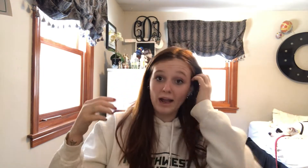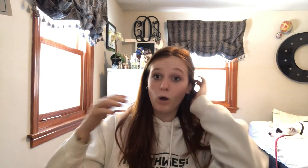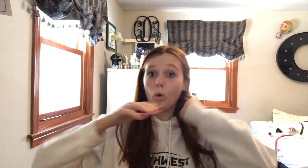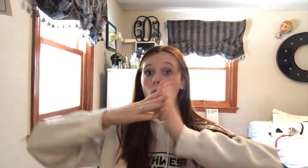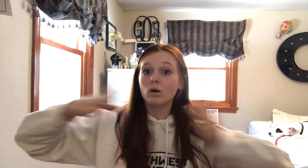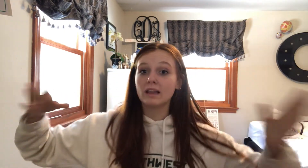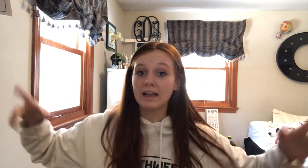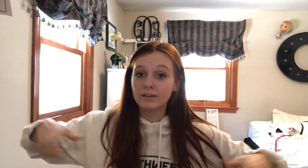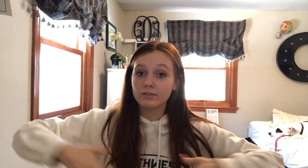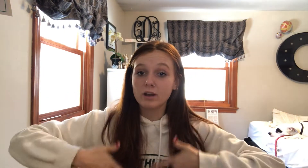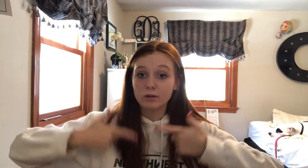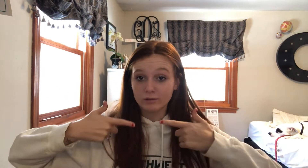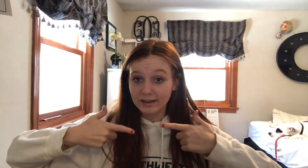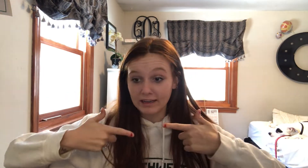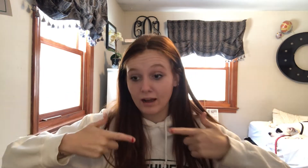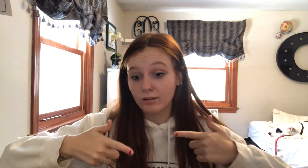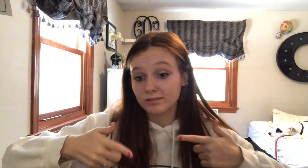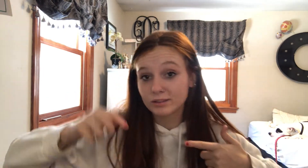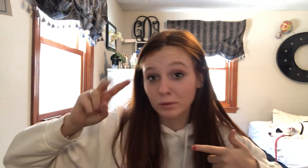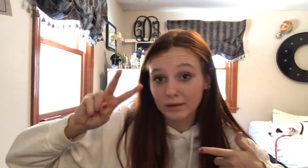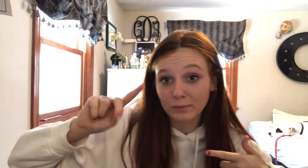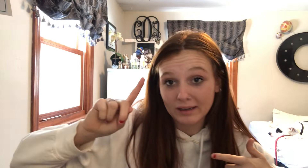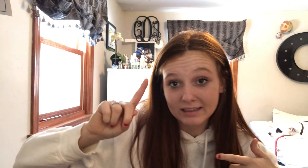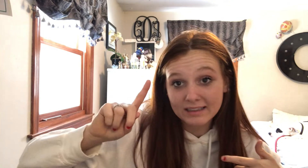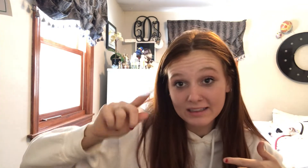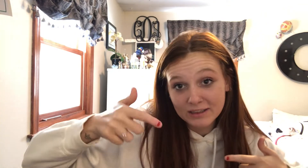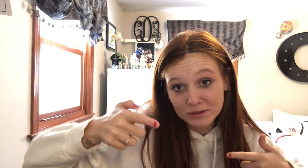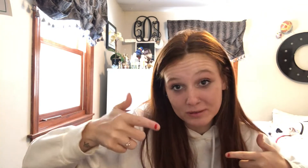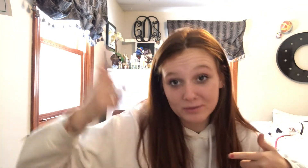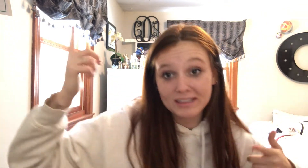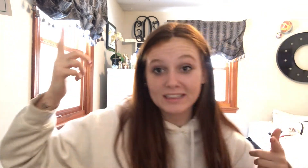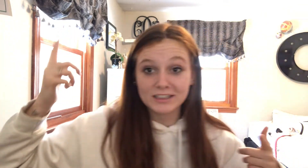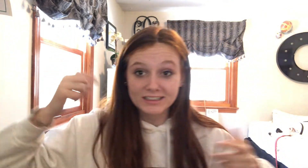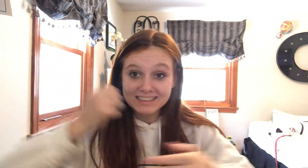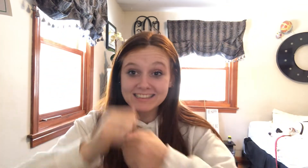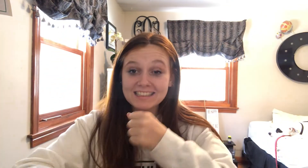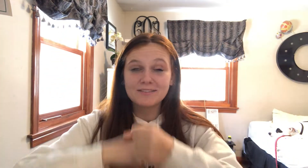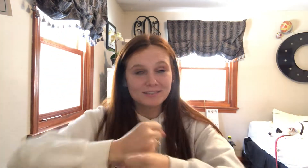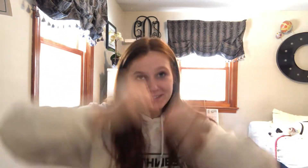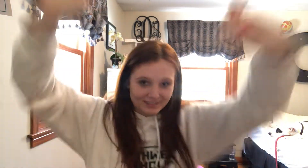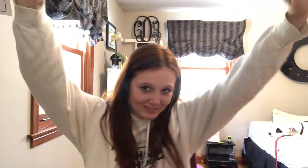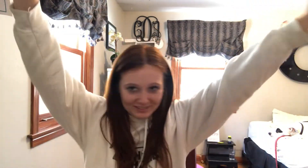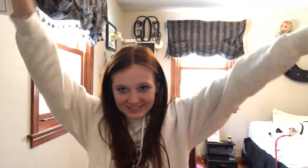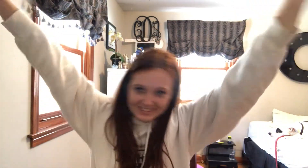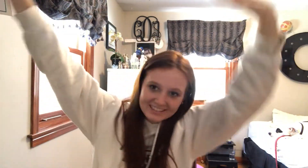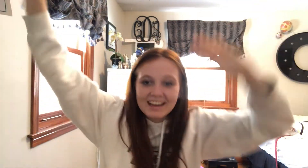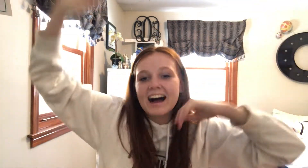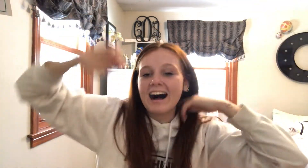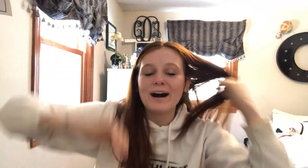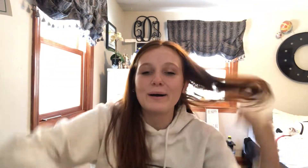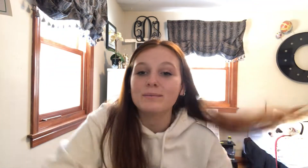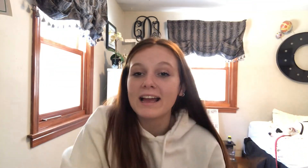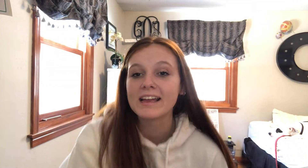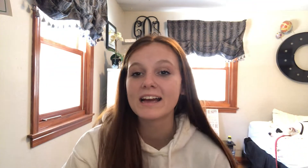whole life right now, 21, 21 years. Woo! Um, and